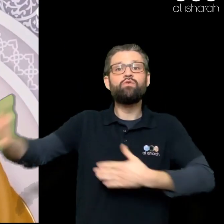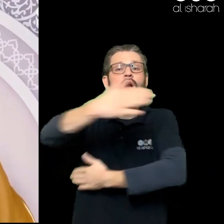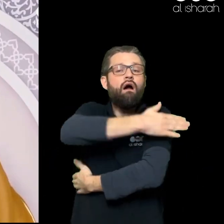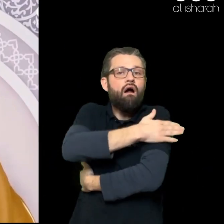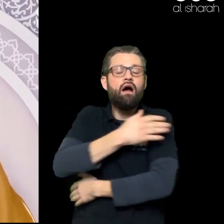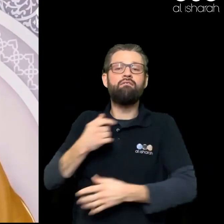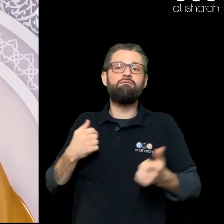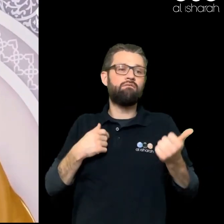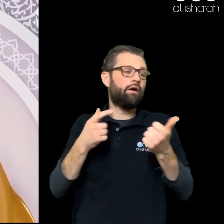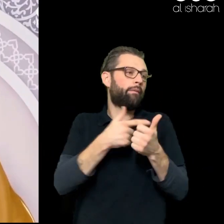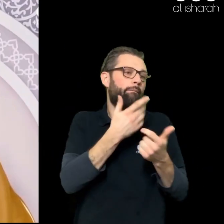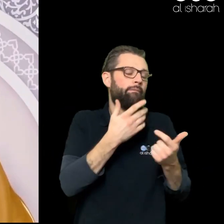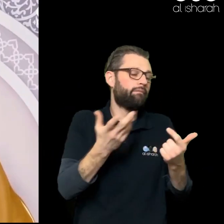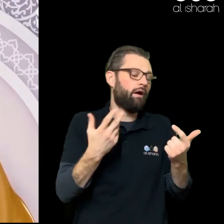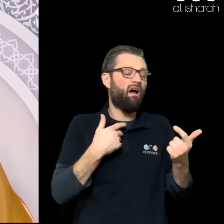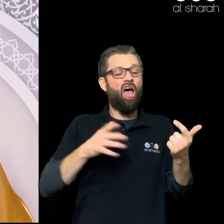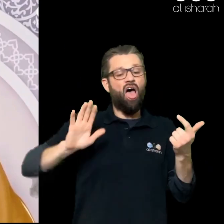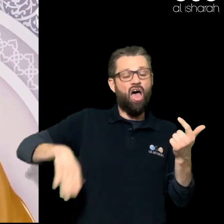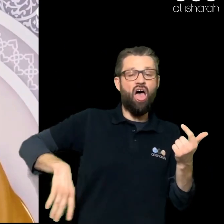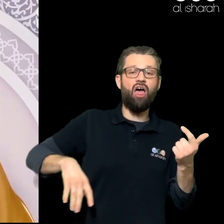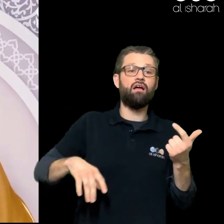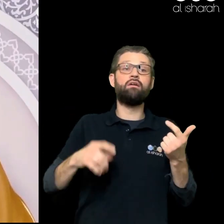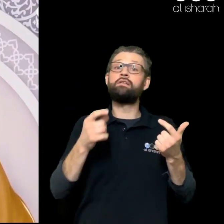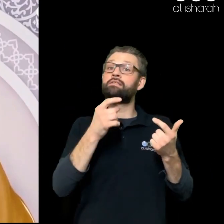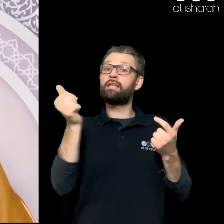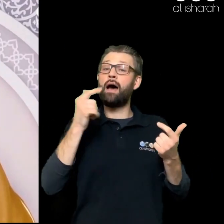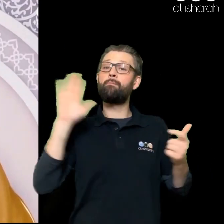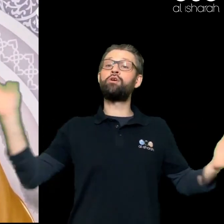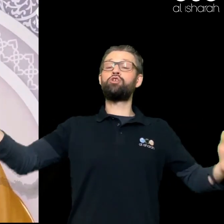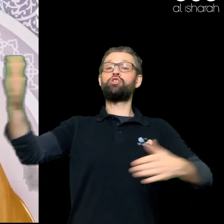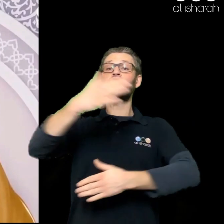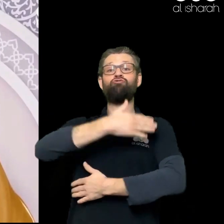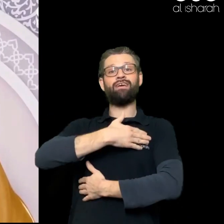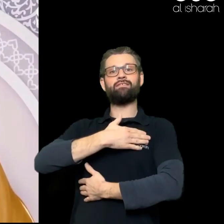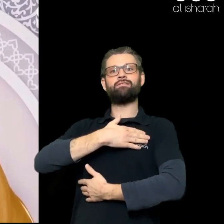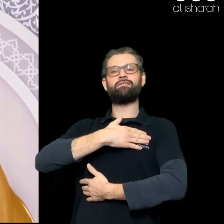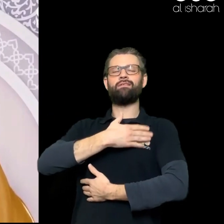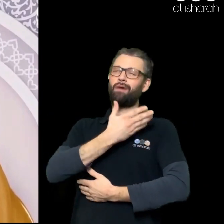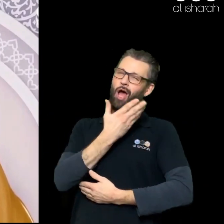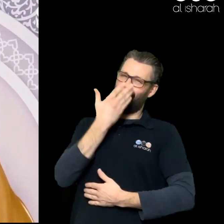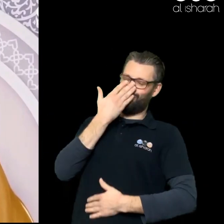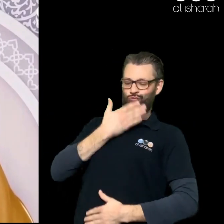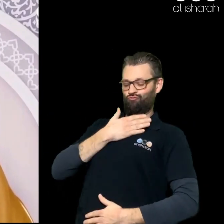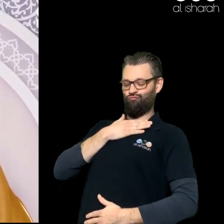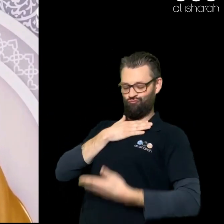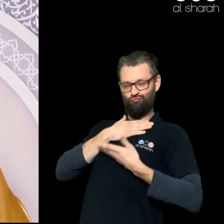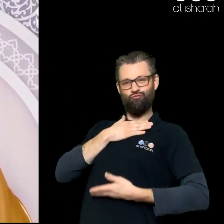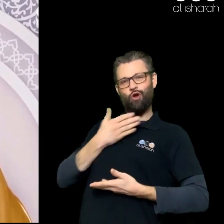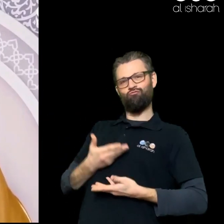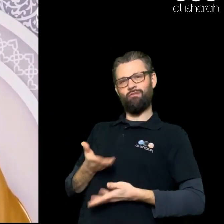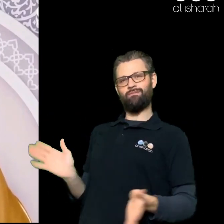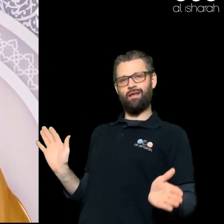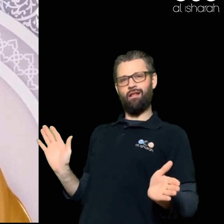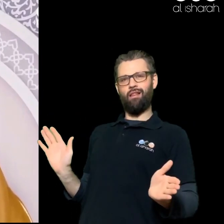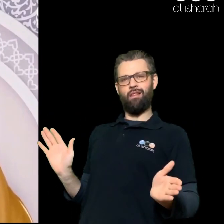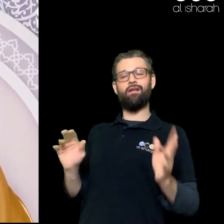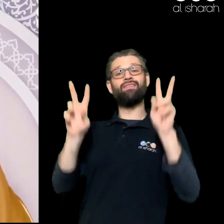That the Prophet Sallallahu alayhi wasalam Says Is the wrong way He calls it One of the signs Of the end of times When people will dress